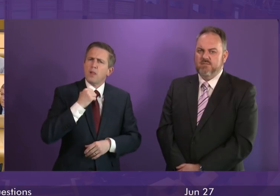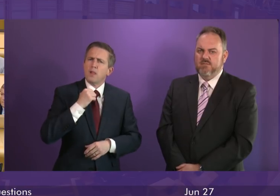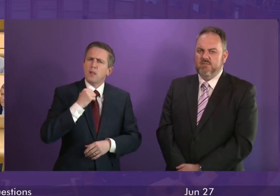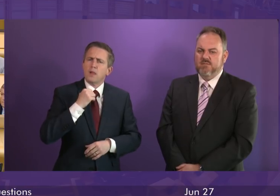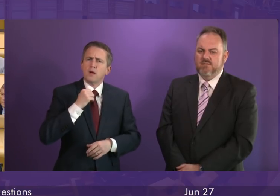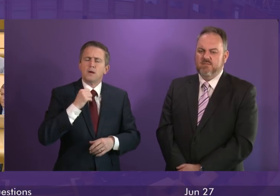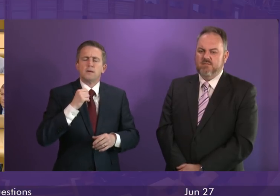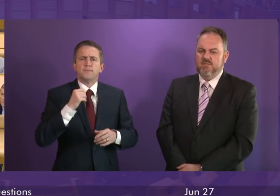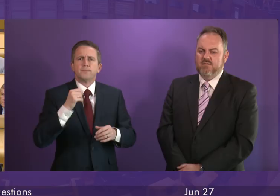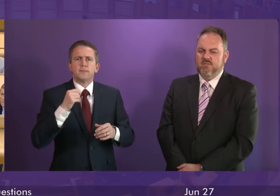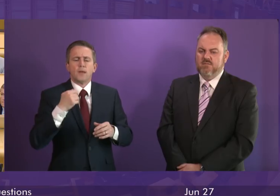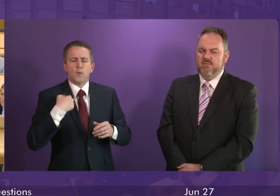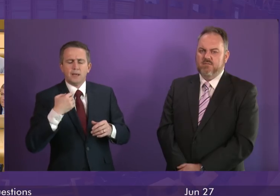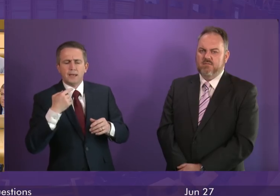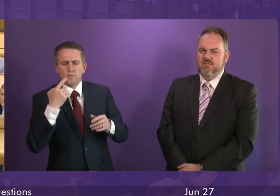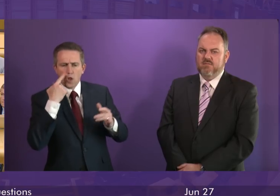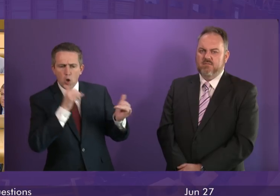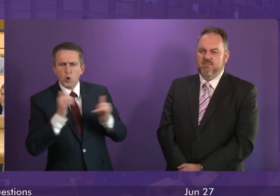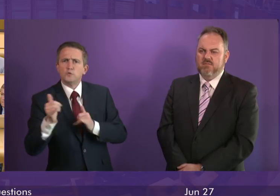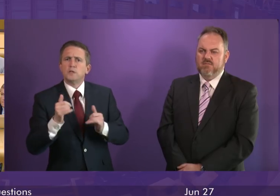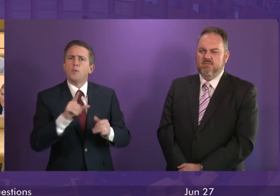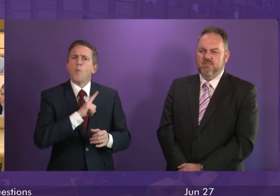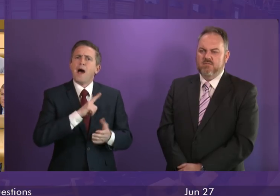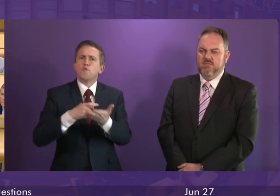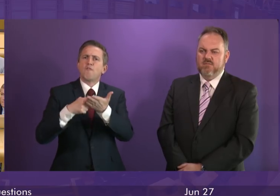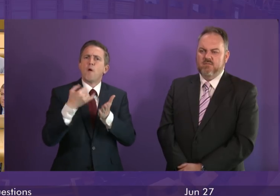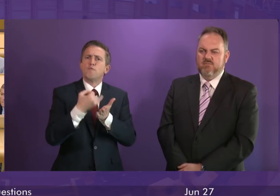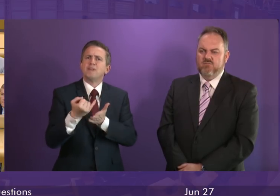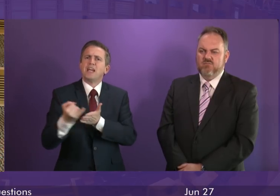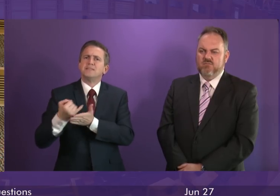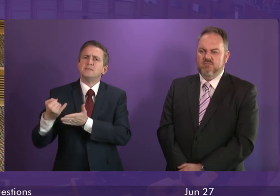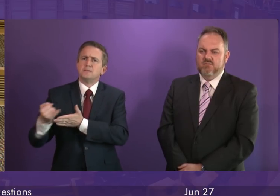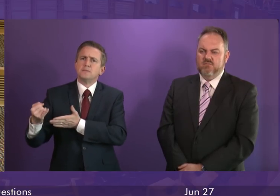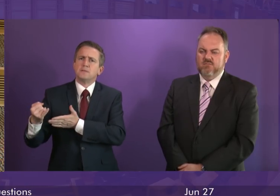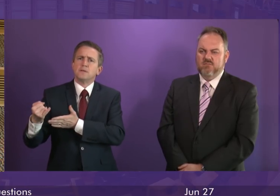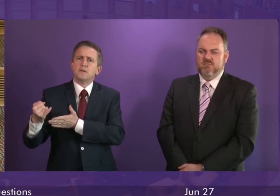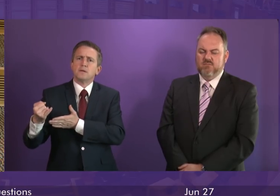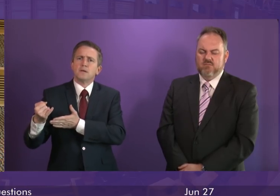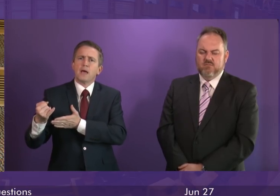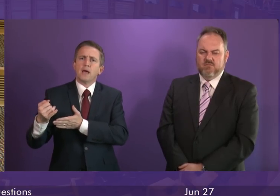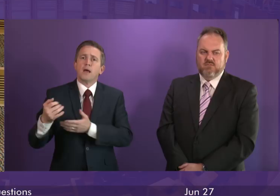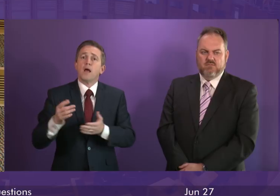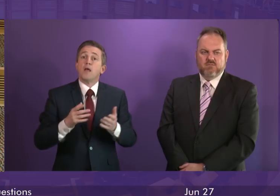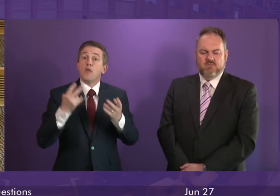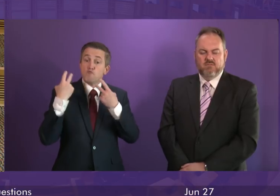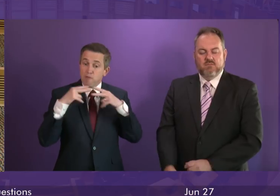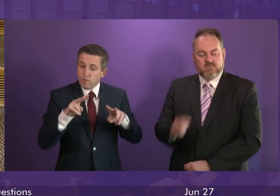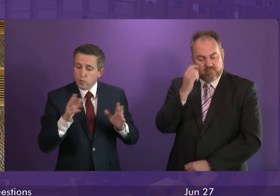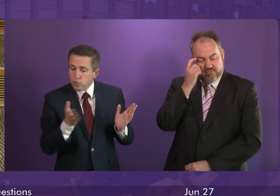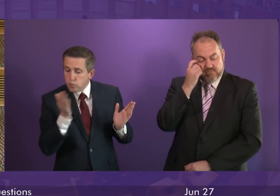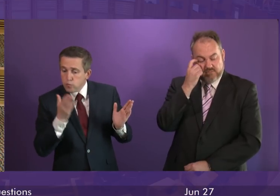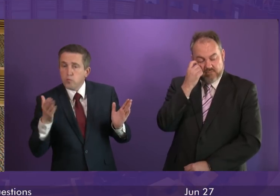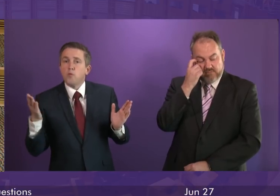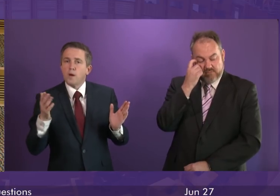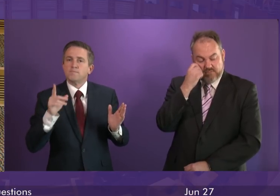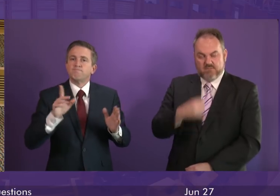review the audit of rejected referrals which reported some months ago. One of the outcomes of that of course